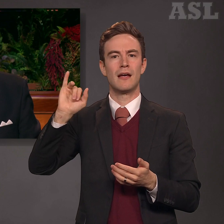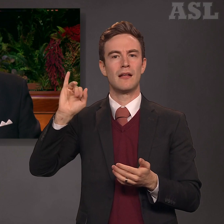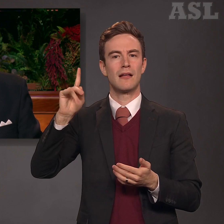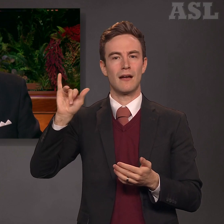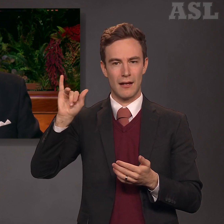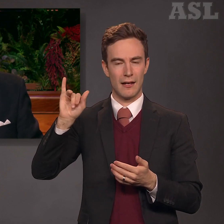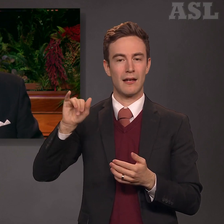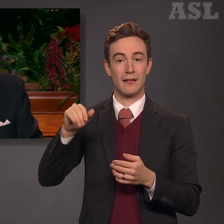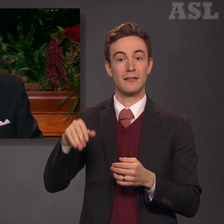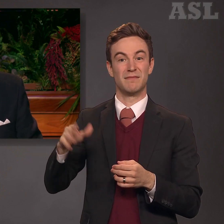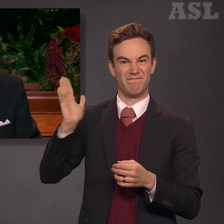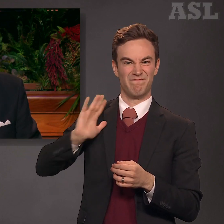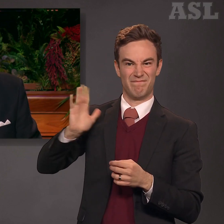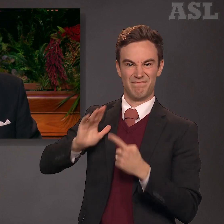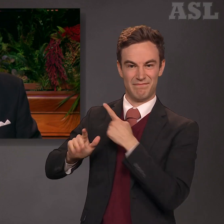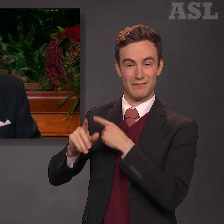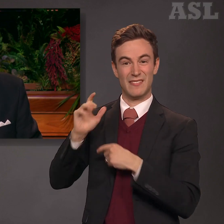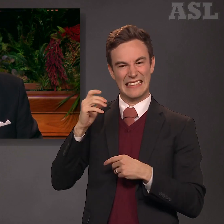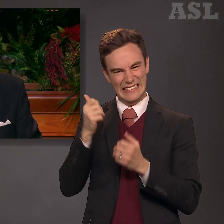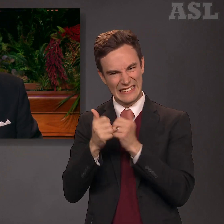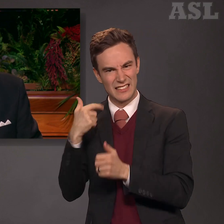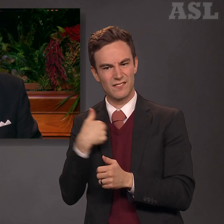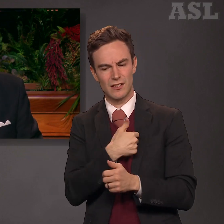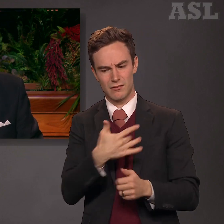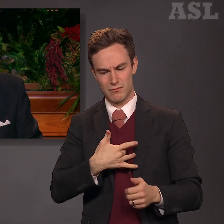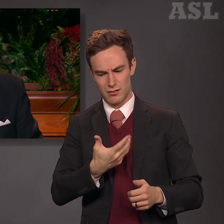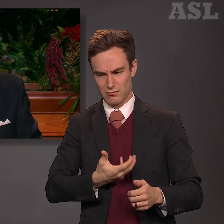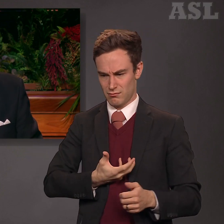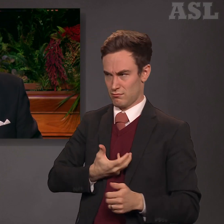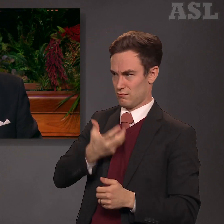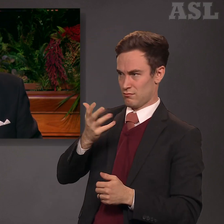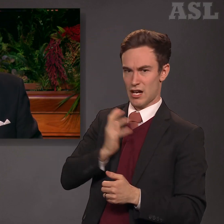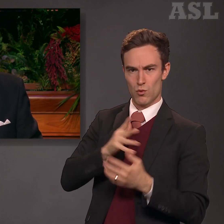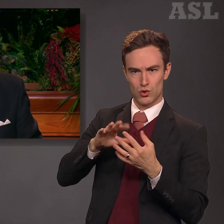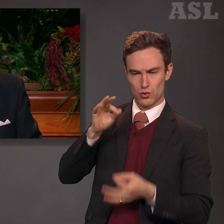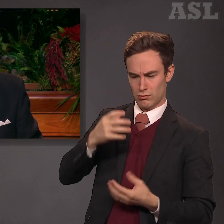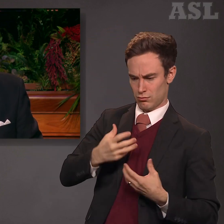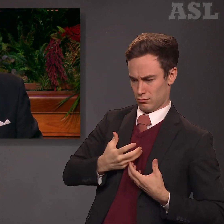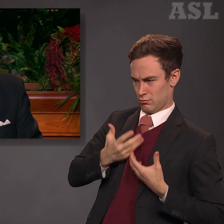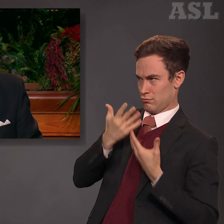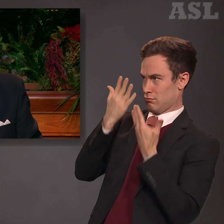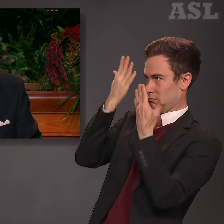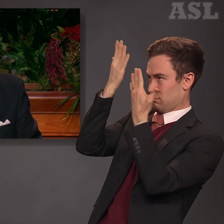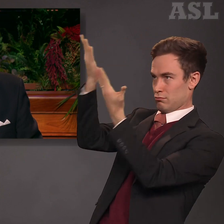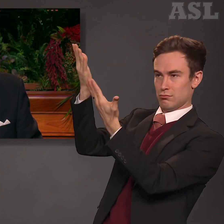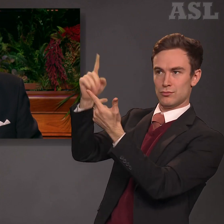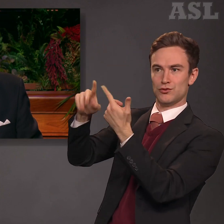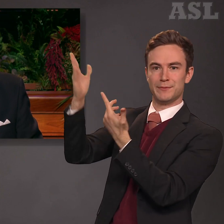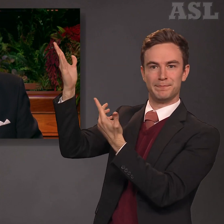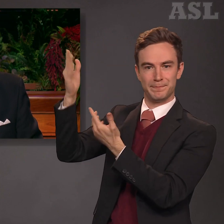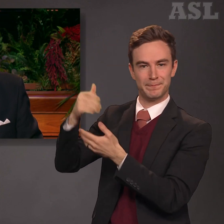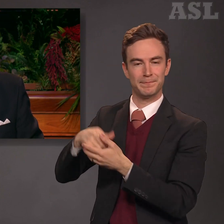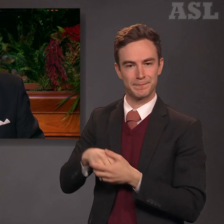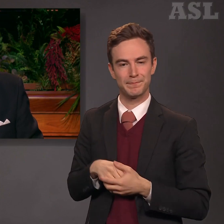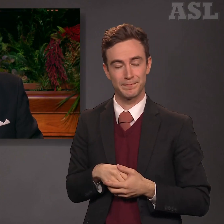our whole souls as an offering unto Him. Of such